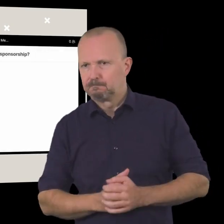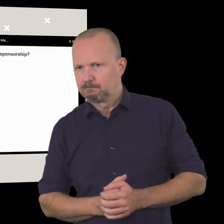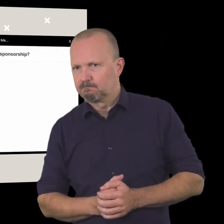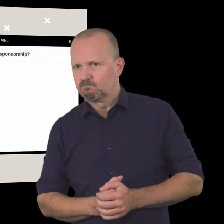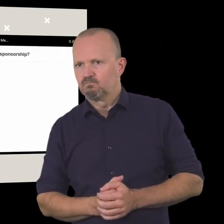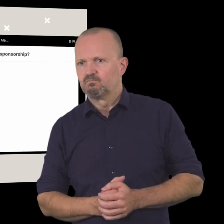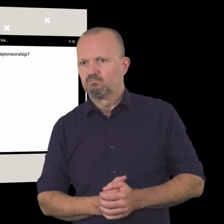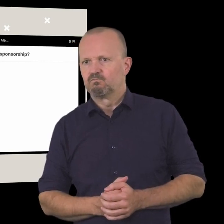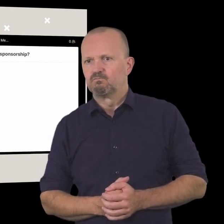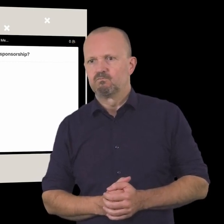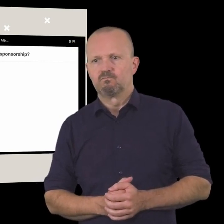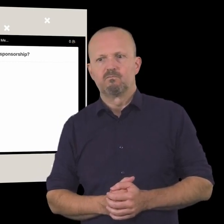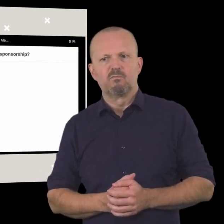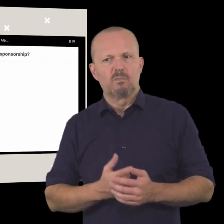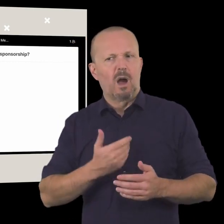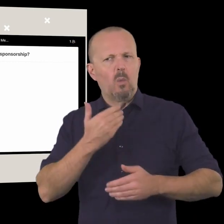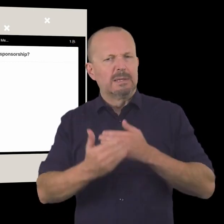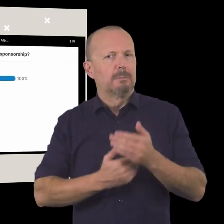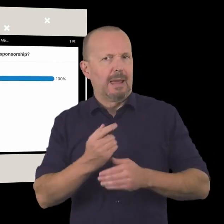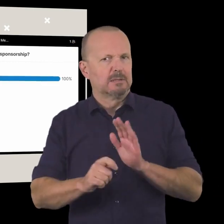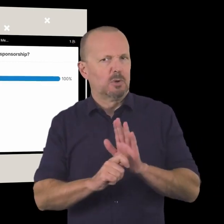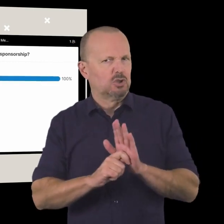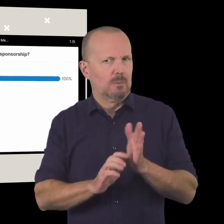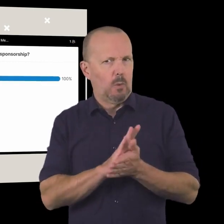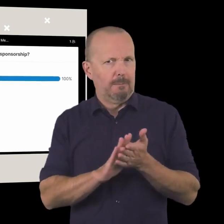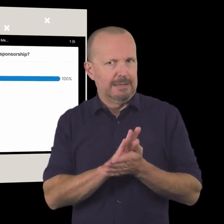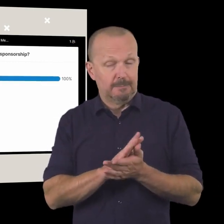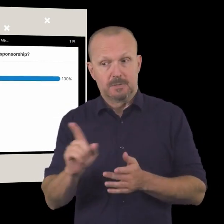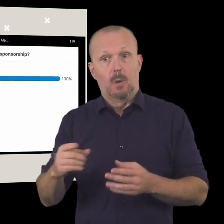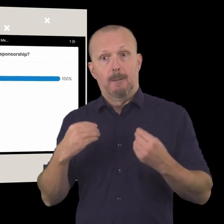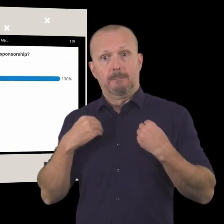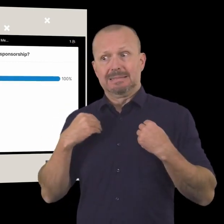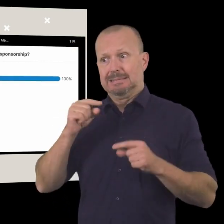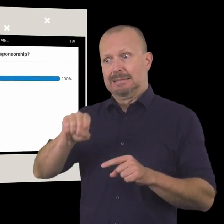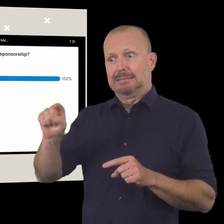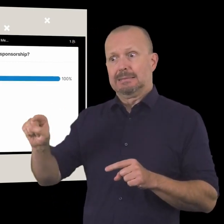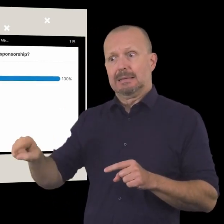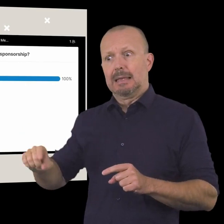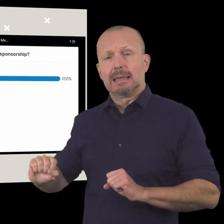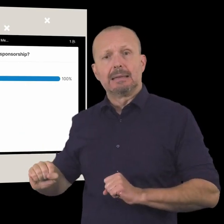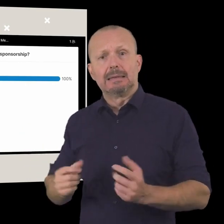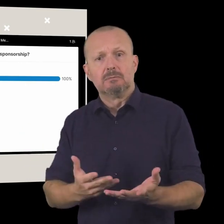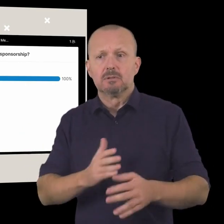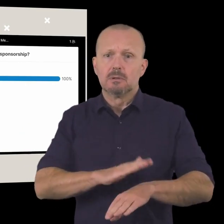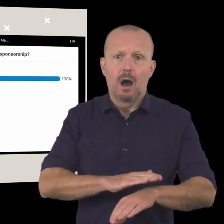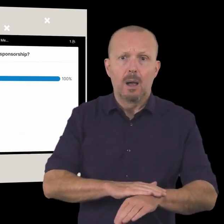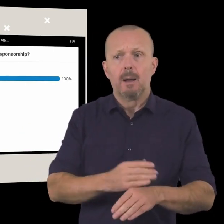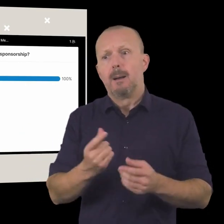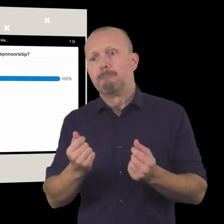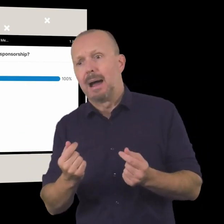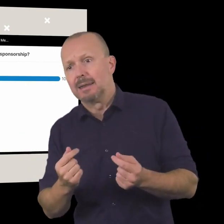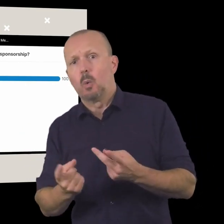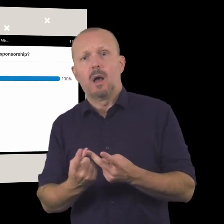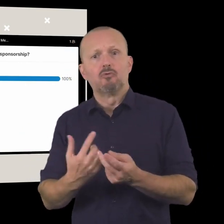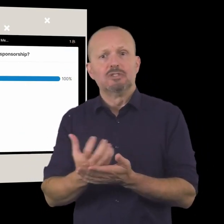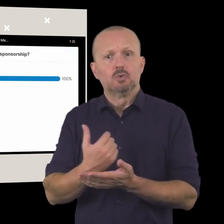awesome okay and here's a quick definition of sponsorship and we're to talk about this in just a second so uh sponsorship businesses contribute time